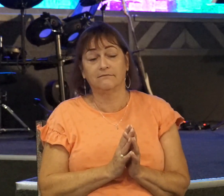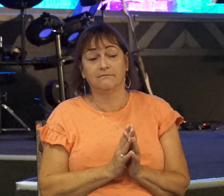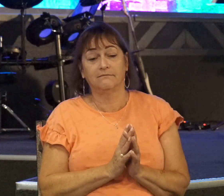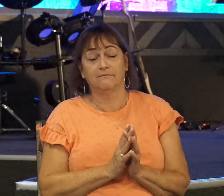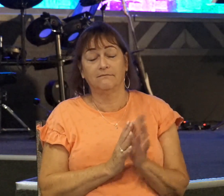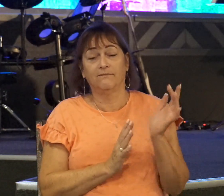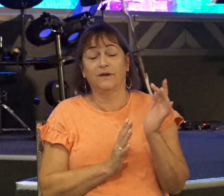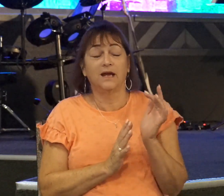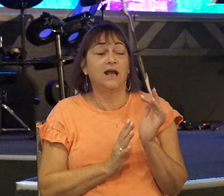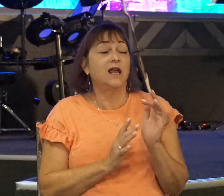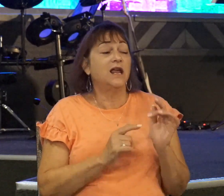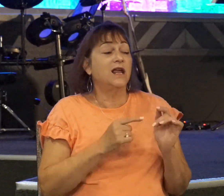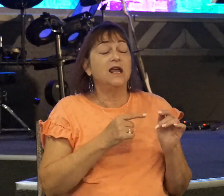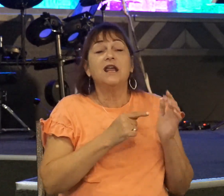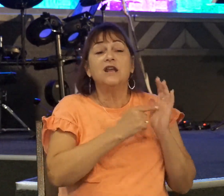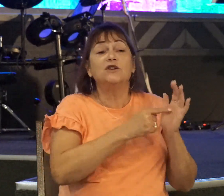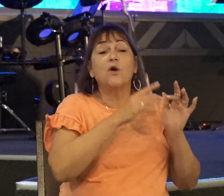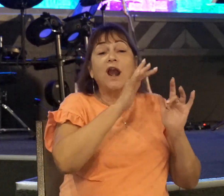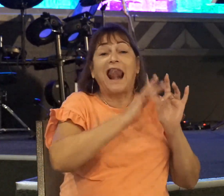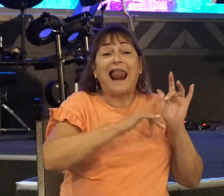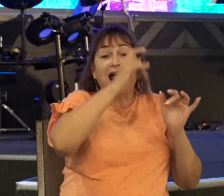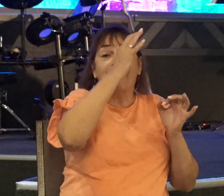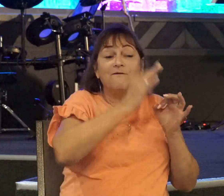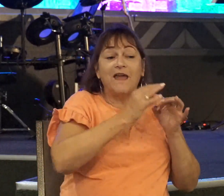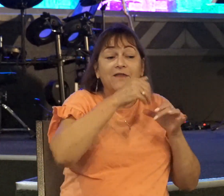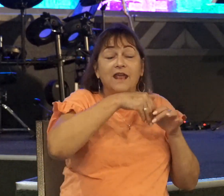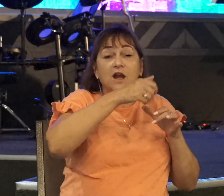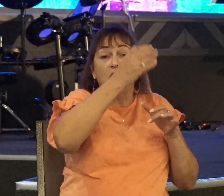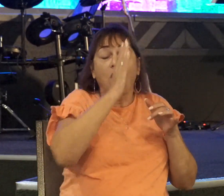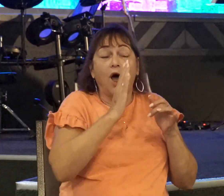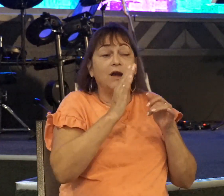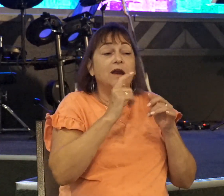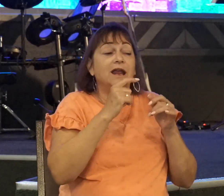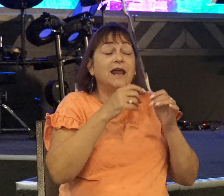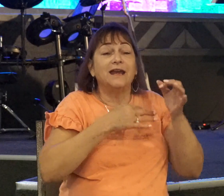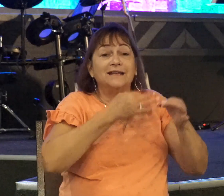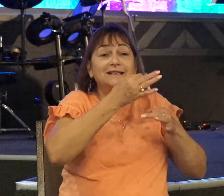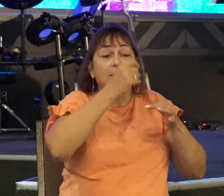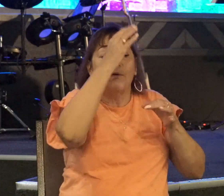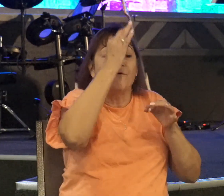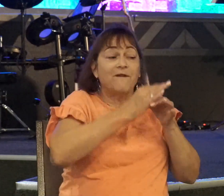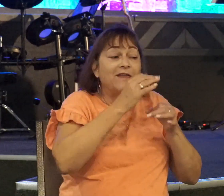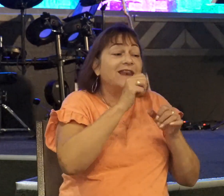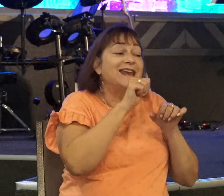faith in God and instead put faith in his own ability and in the numbers of his army.